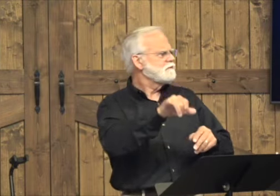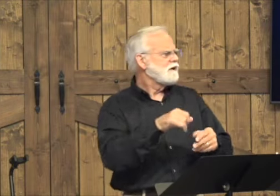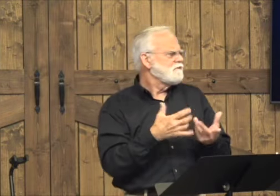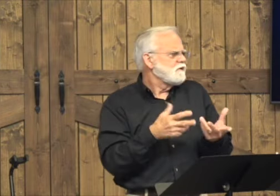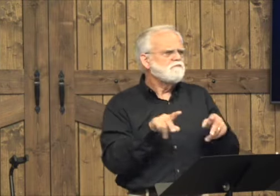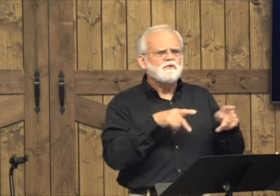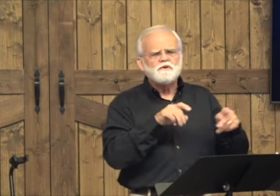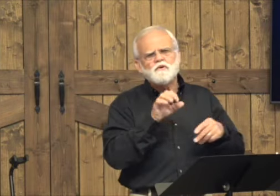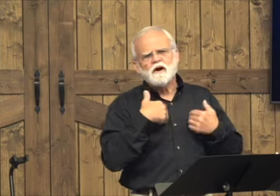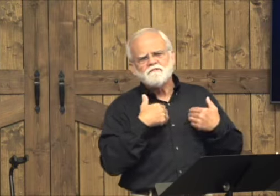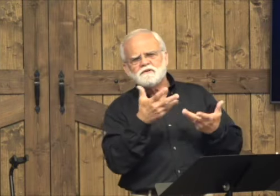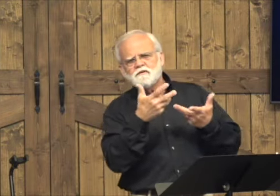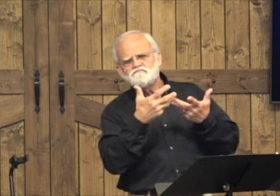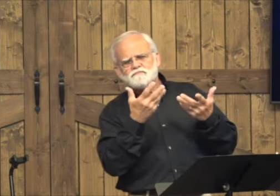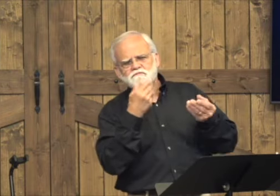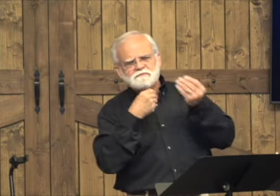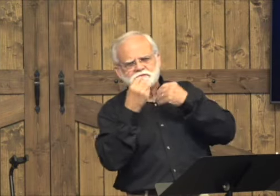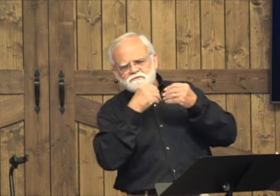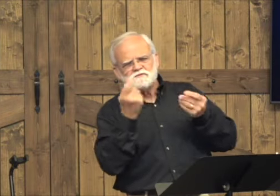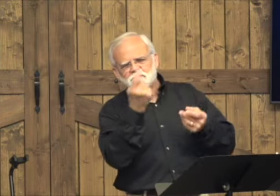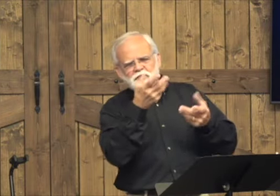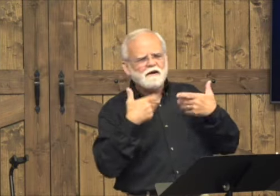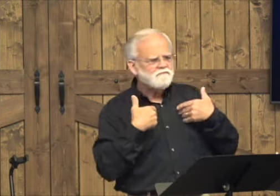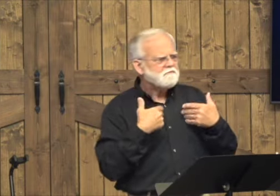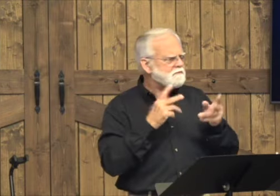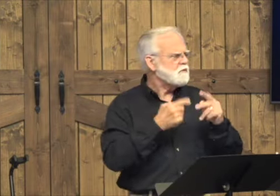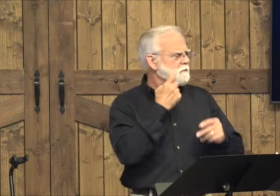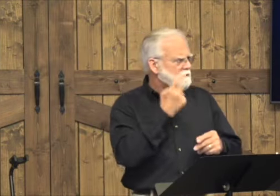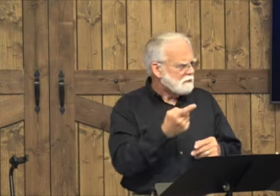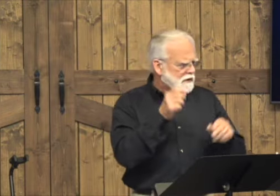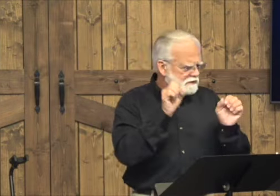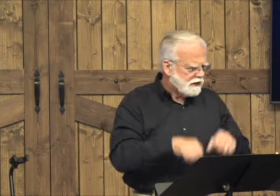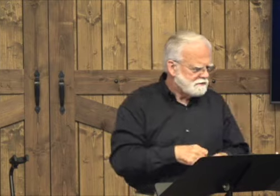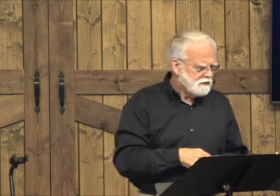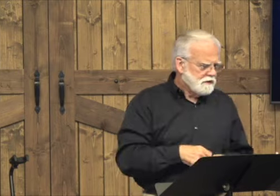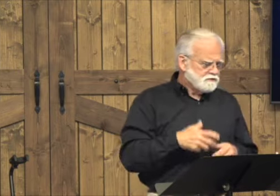they did those things before they shared their meal together.